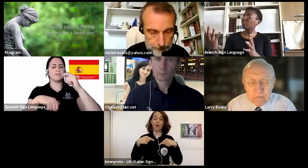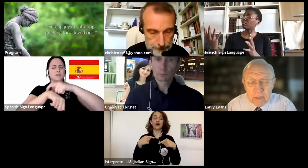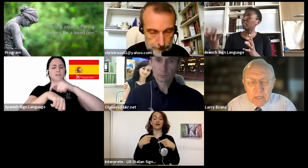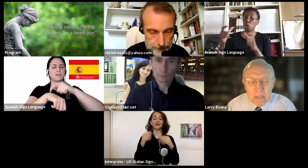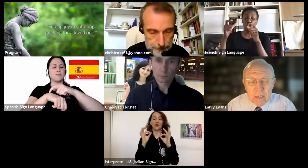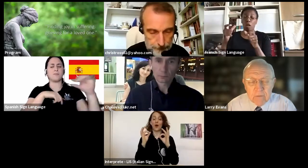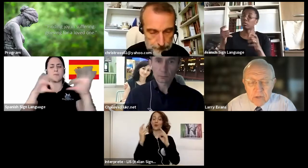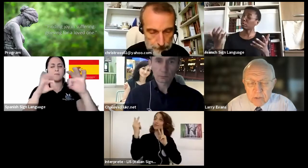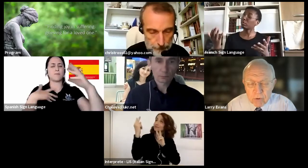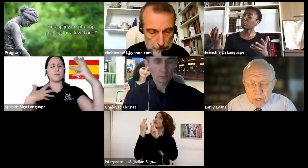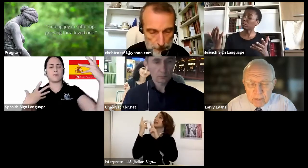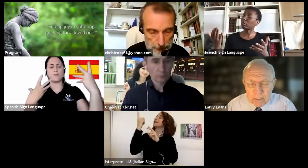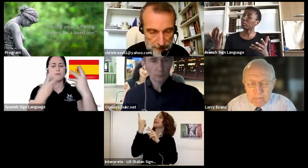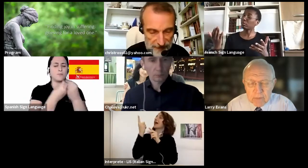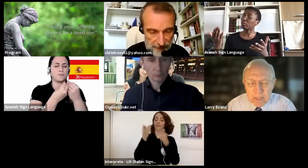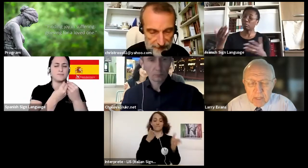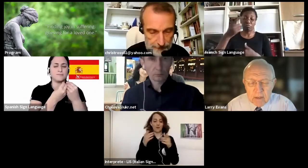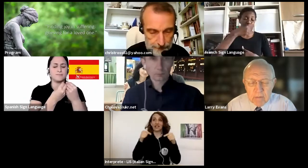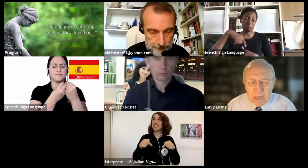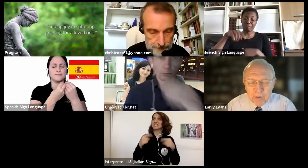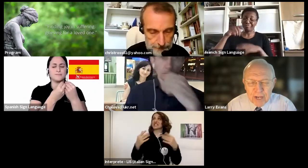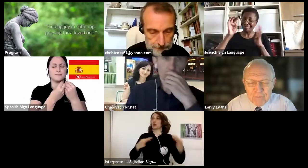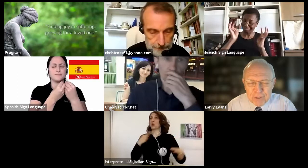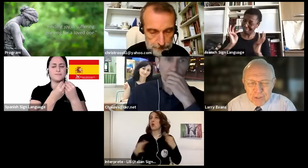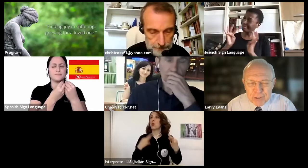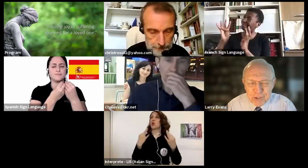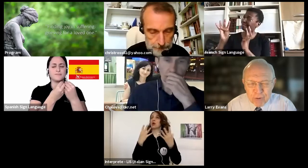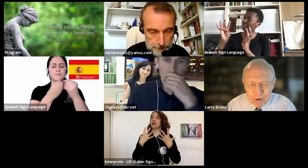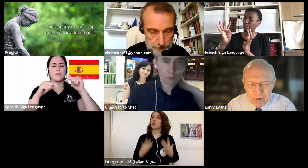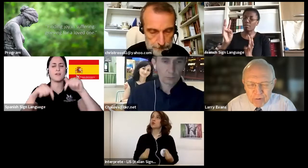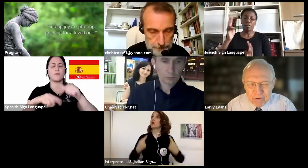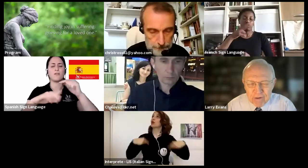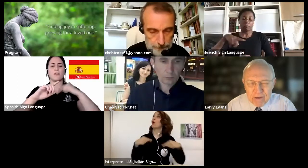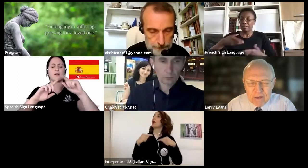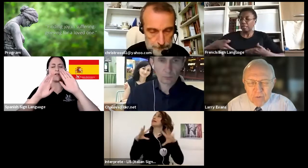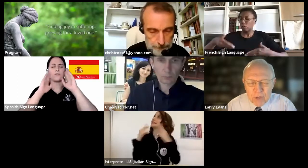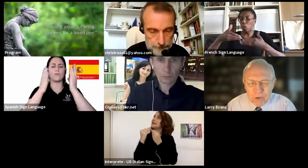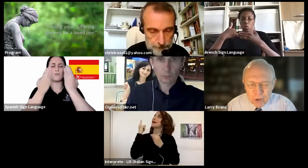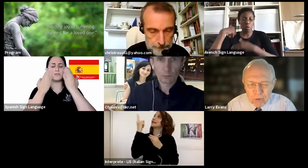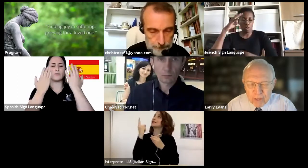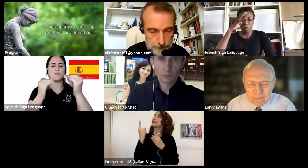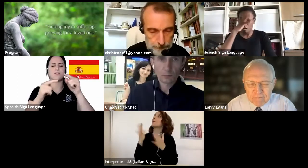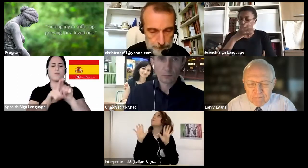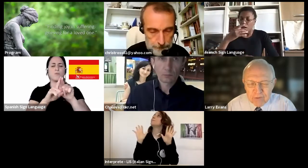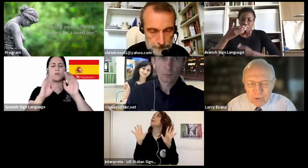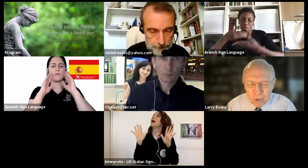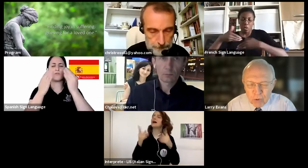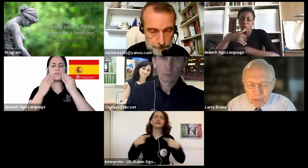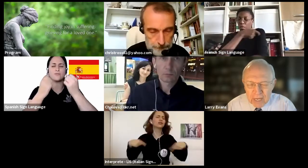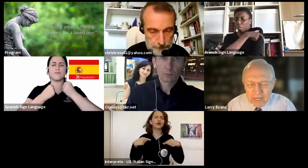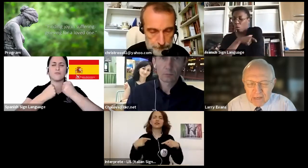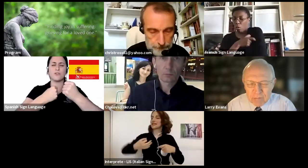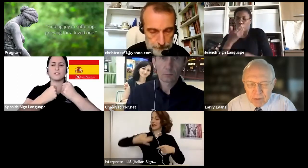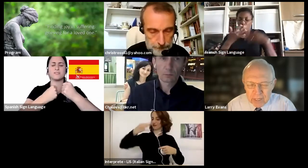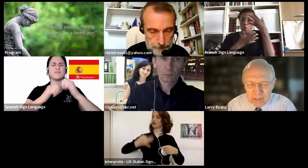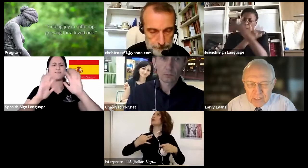grief, of disappointment. But our confidence is strong. We know that you will